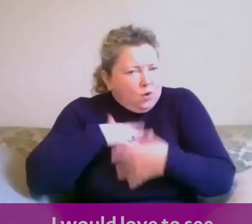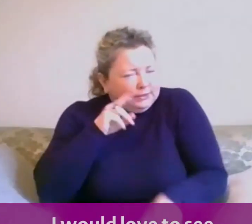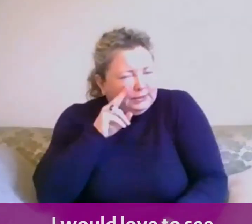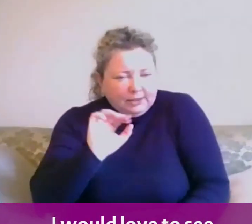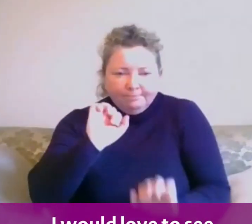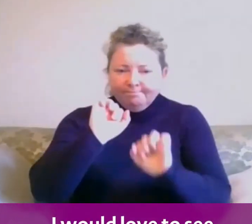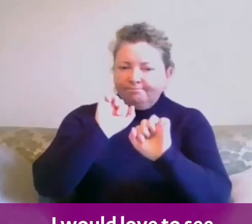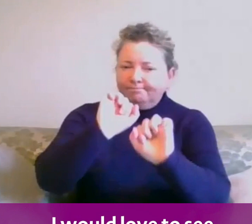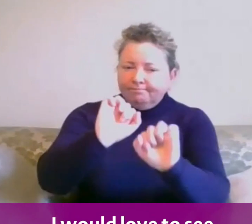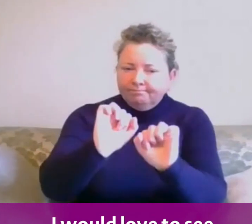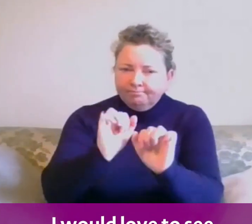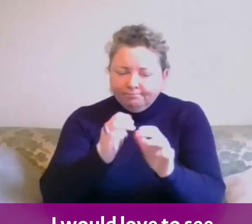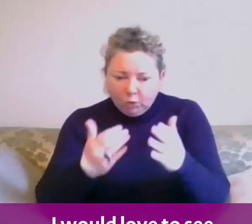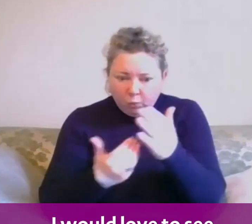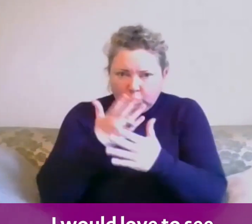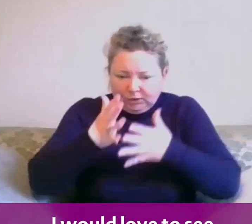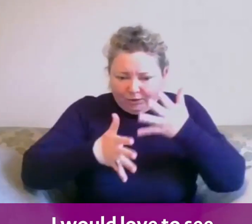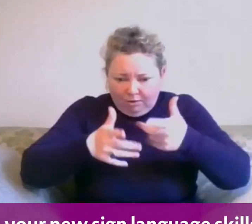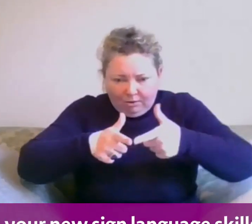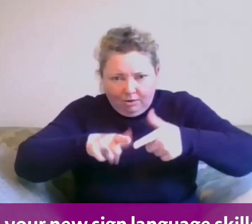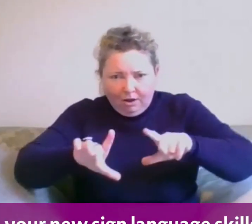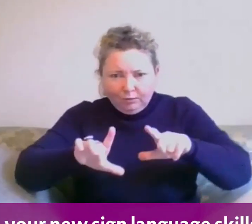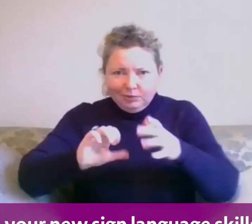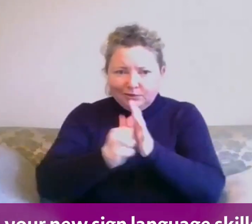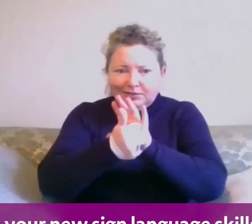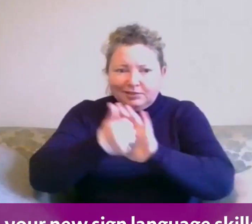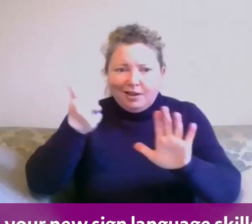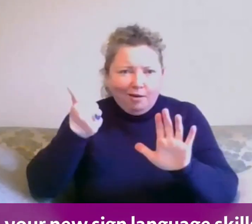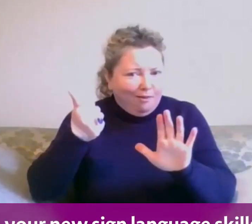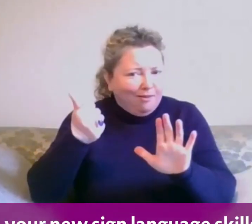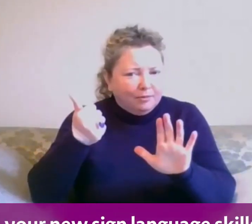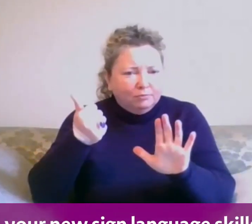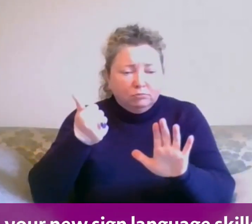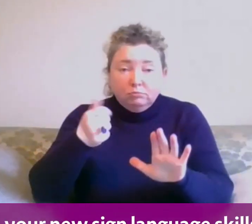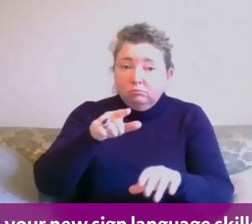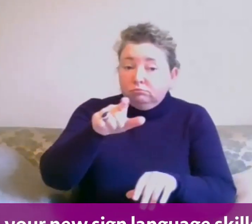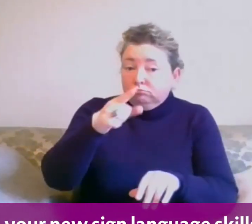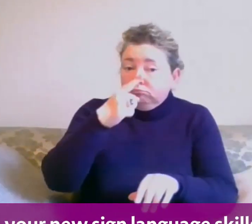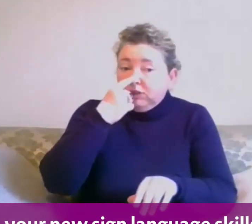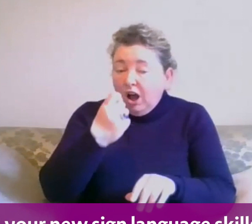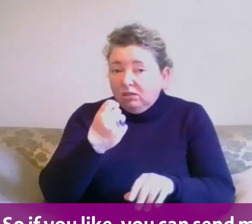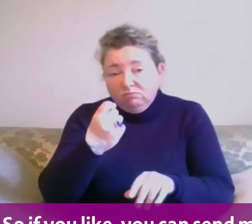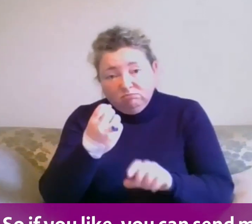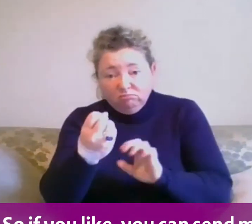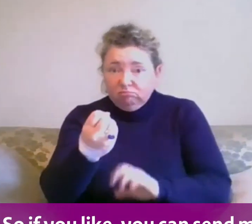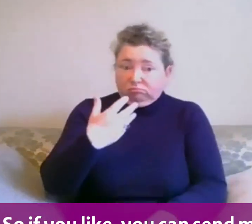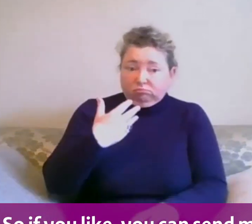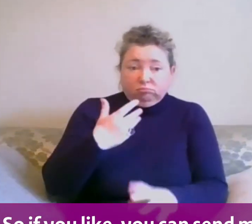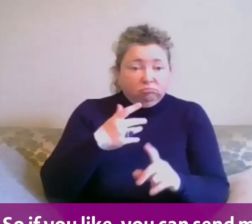I would love to see your new sign language skills. So if you like, you